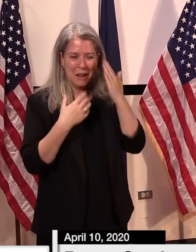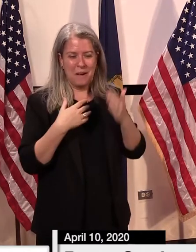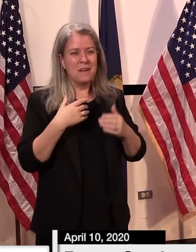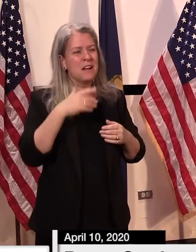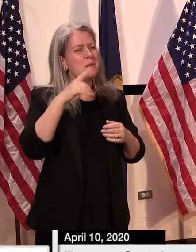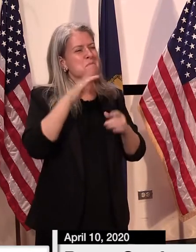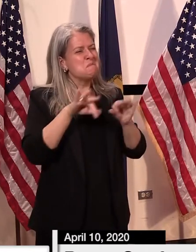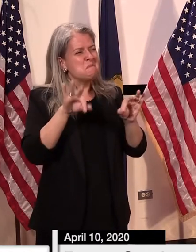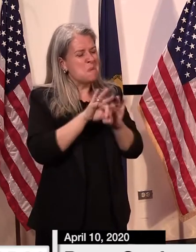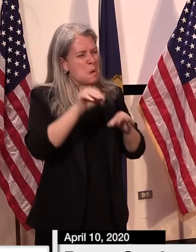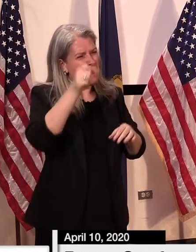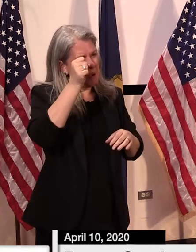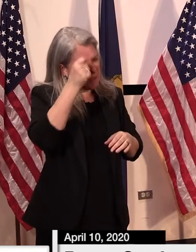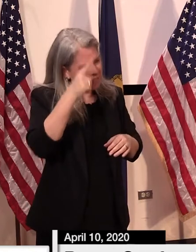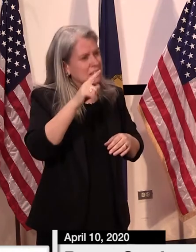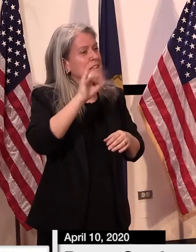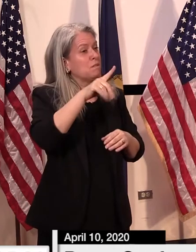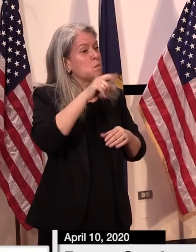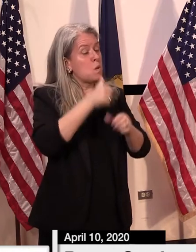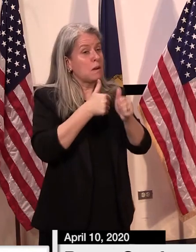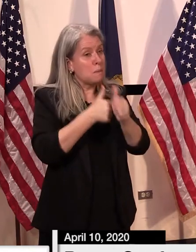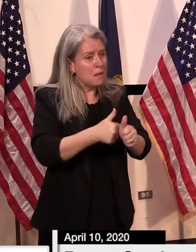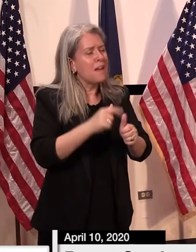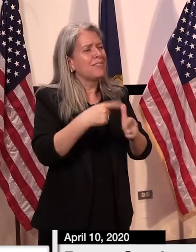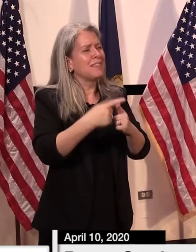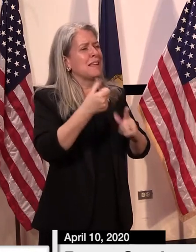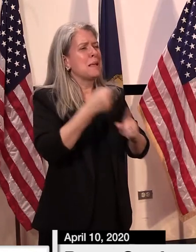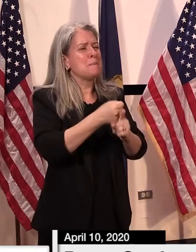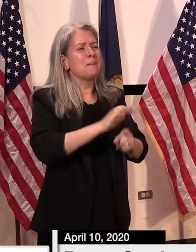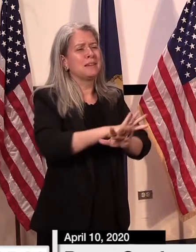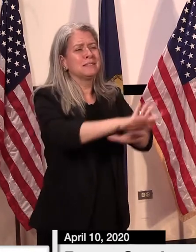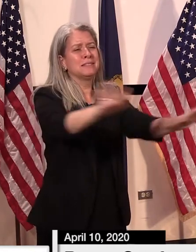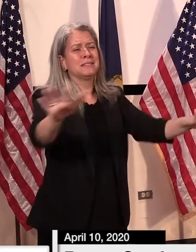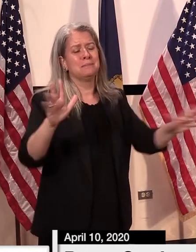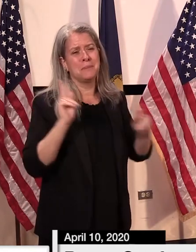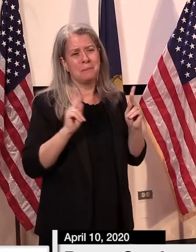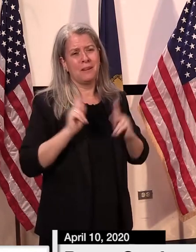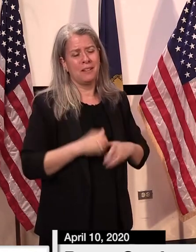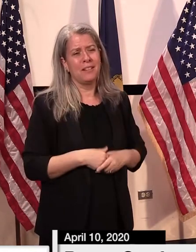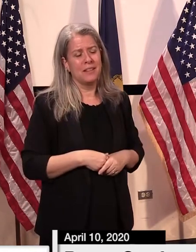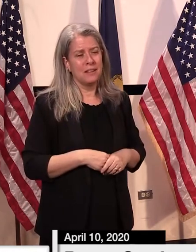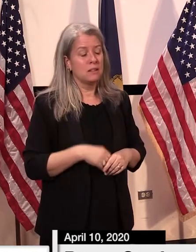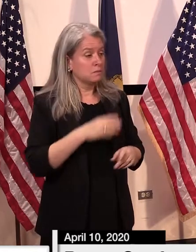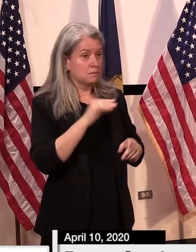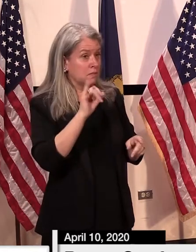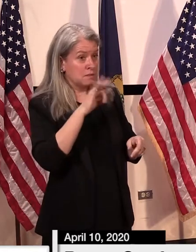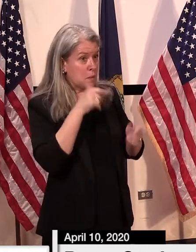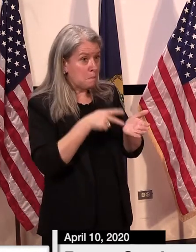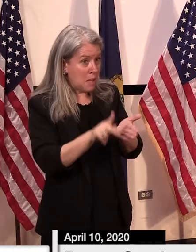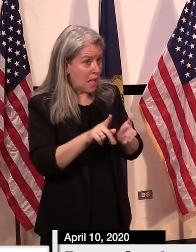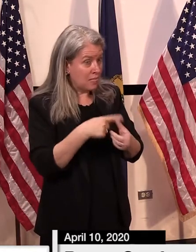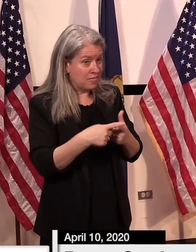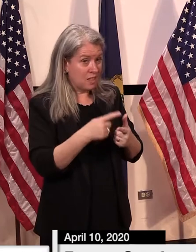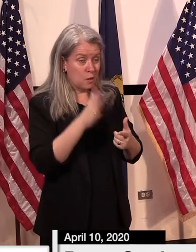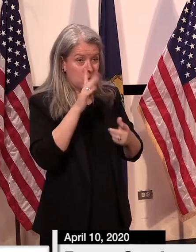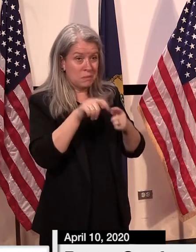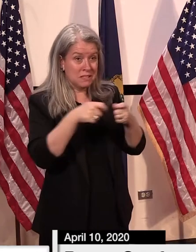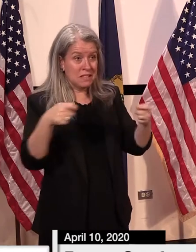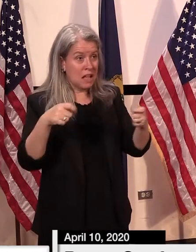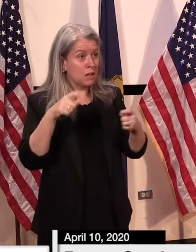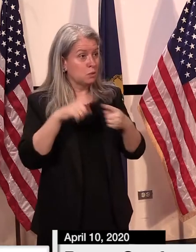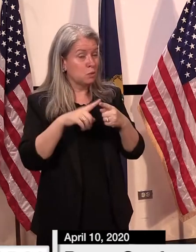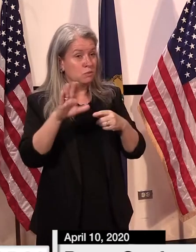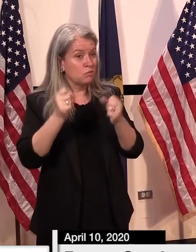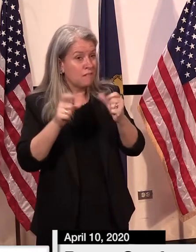public health implications and will be compliant without the need for a fine. And if they don't pay, would they ultimately be tied to the